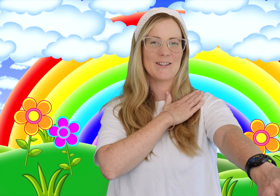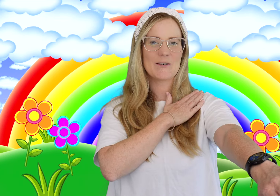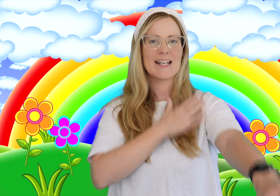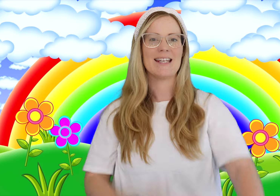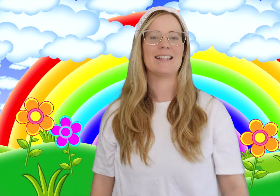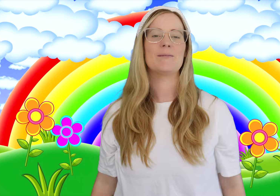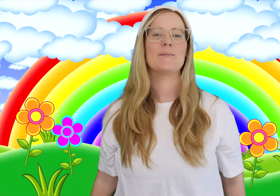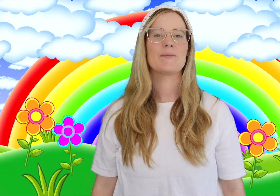green.